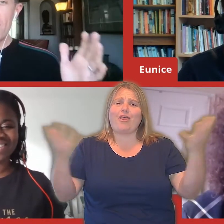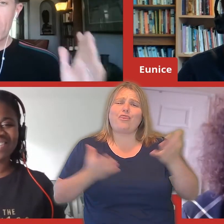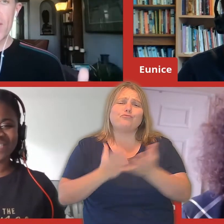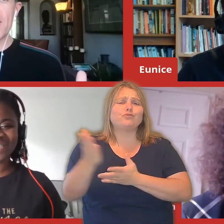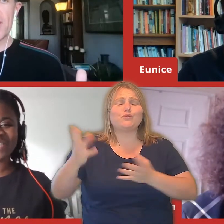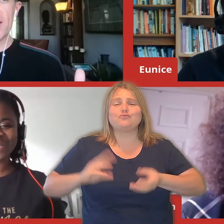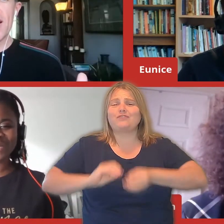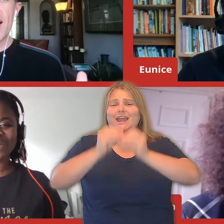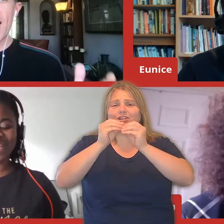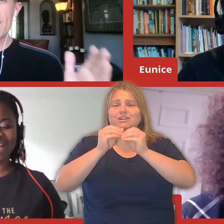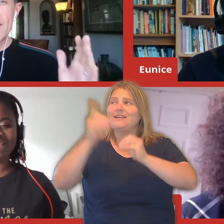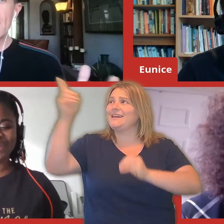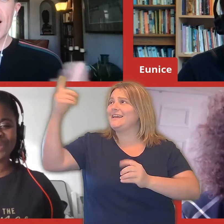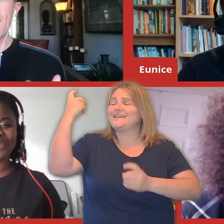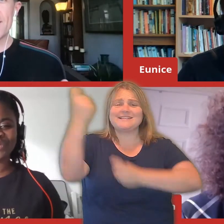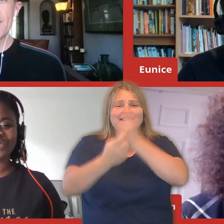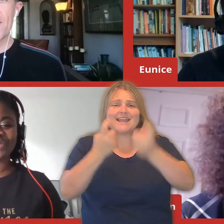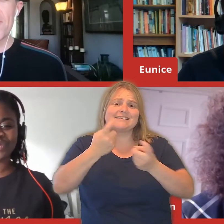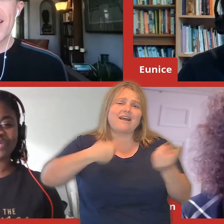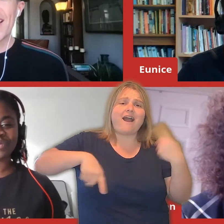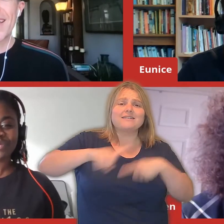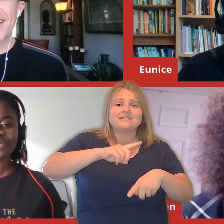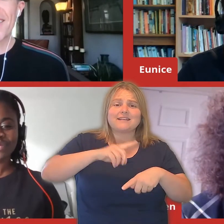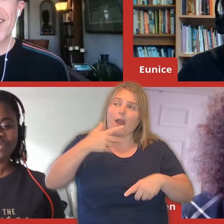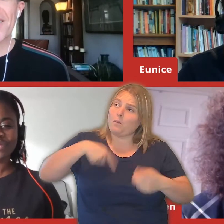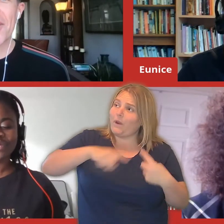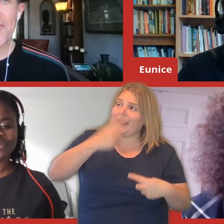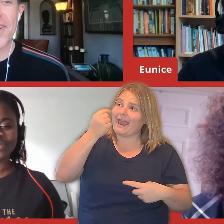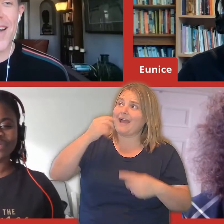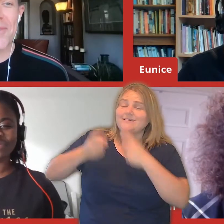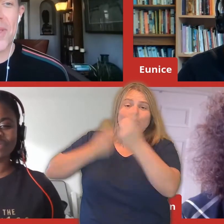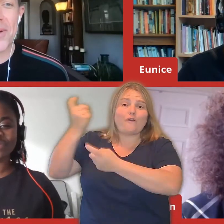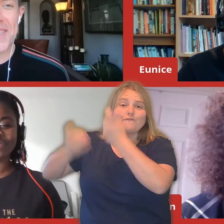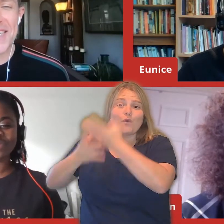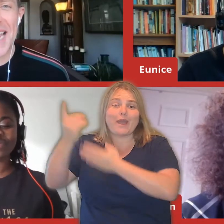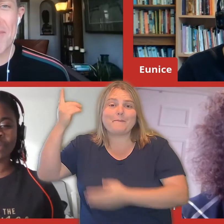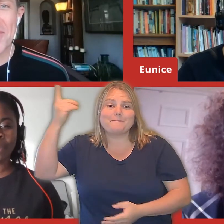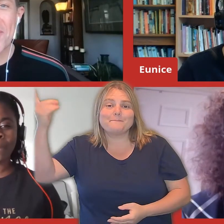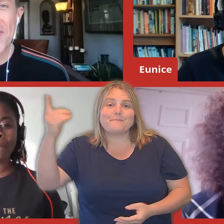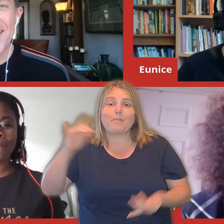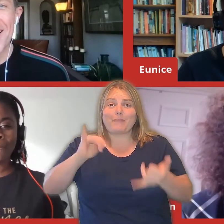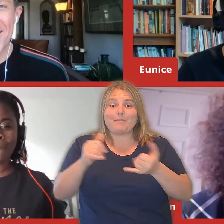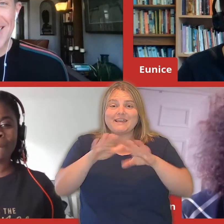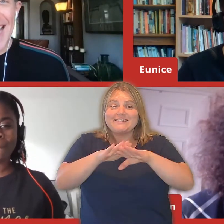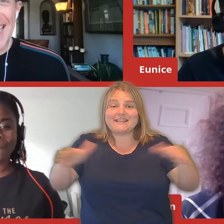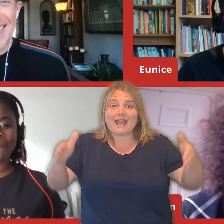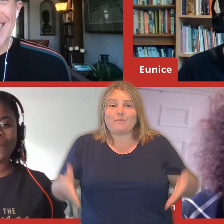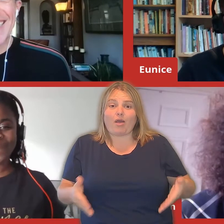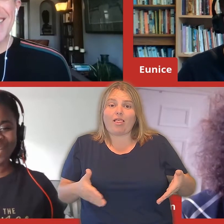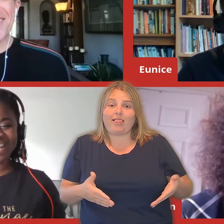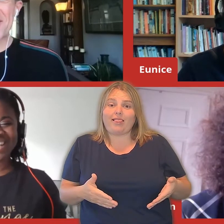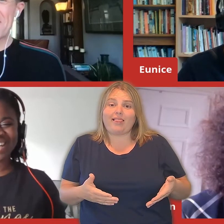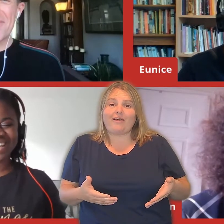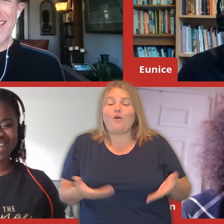of the creation seeking us. So get out there and look for God, whether it's at a table on a date or swimming